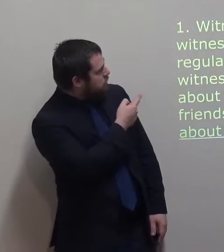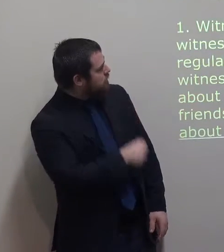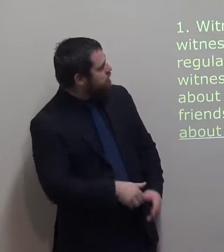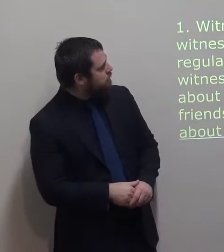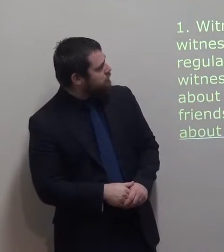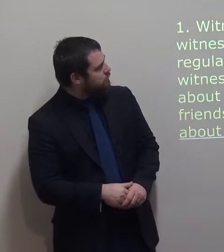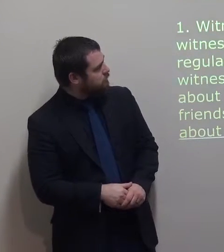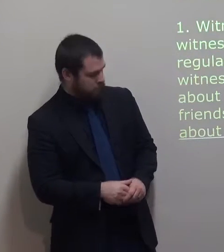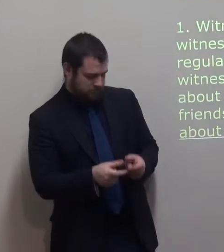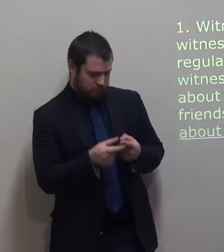One witness.